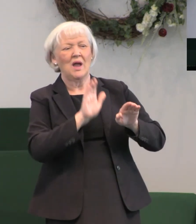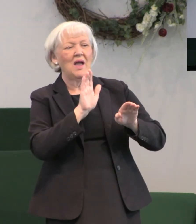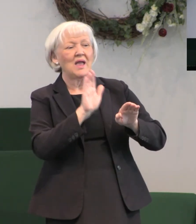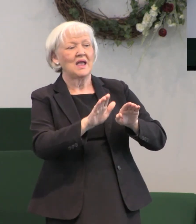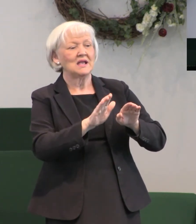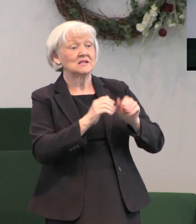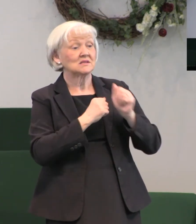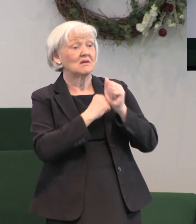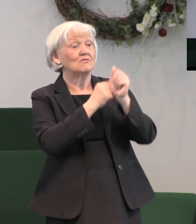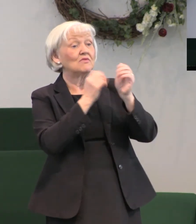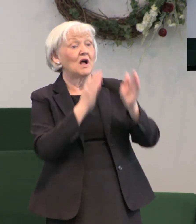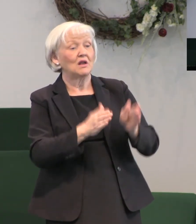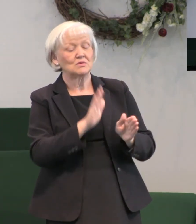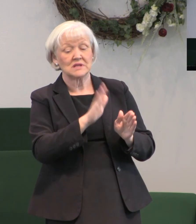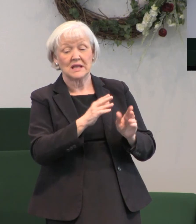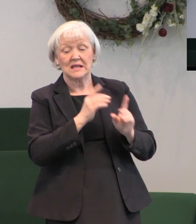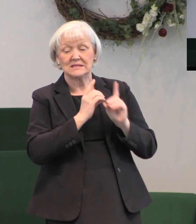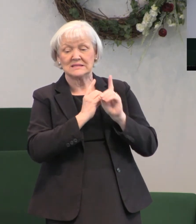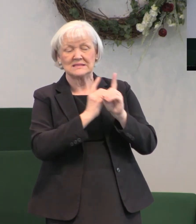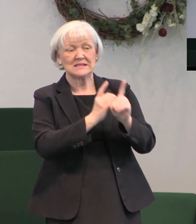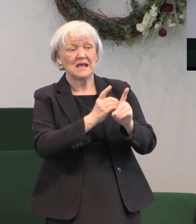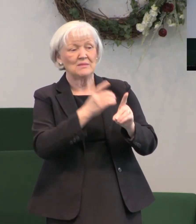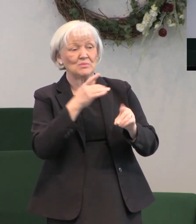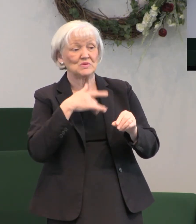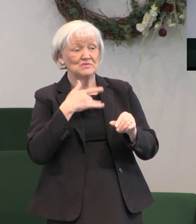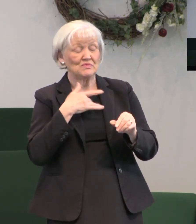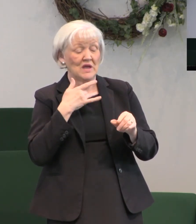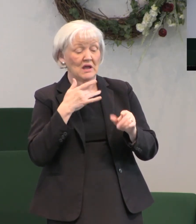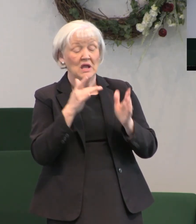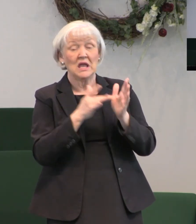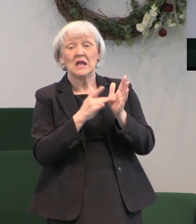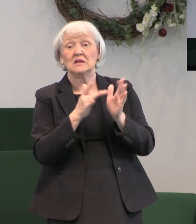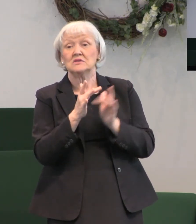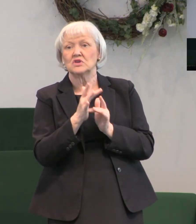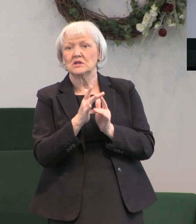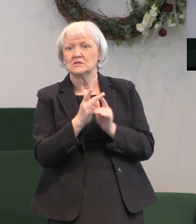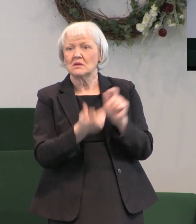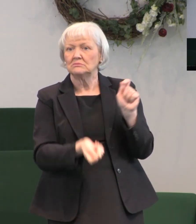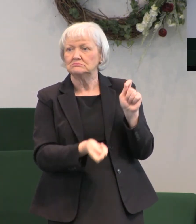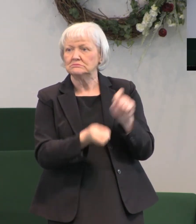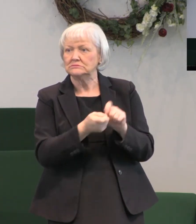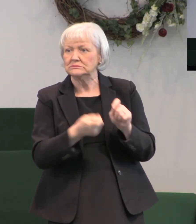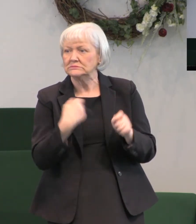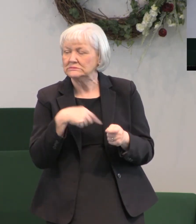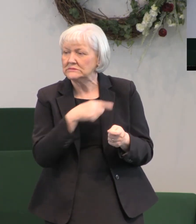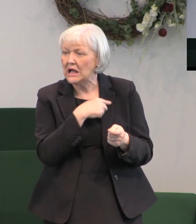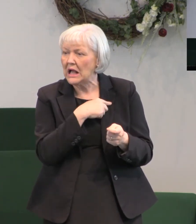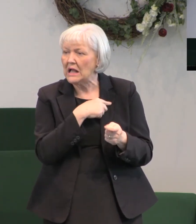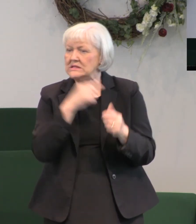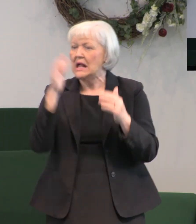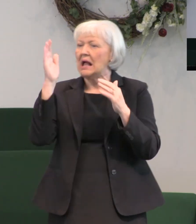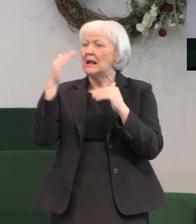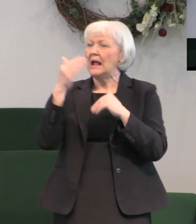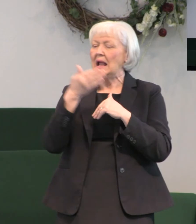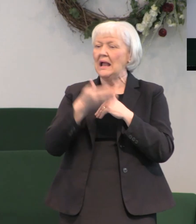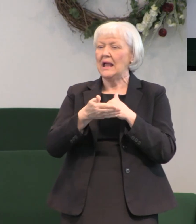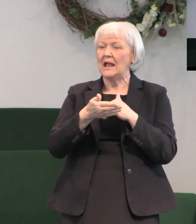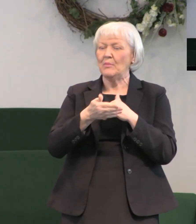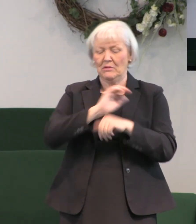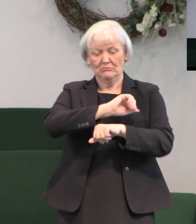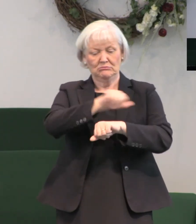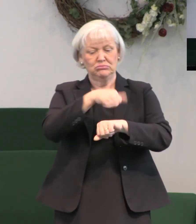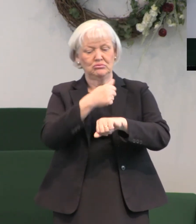followers, His disciples, thought that Jesus had deceived them. They had expected Him to